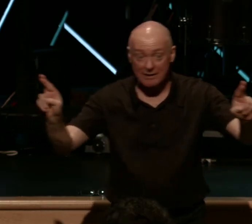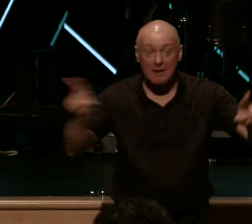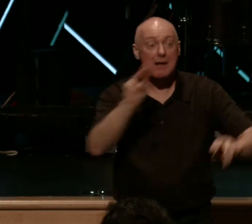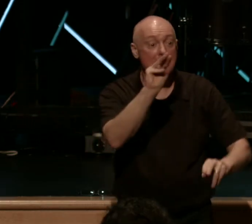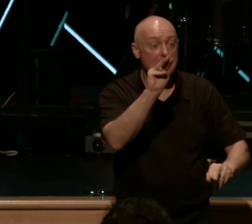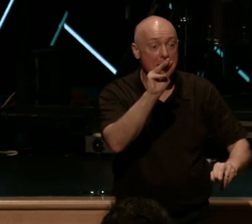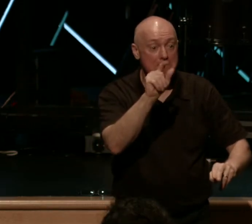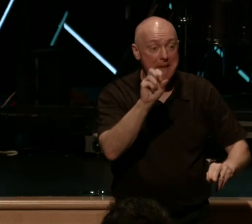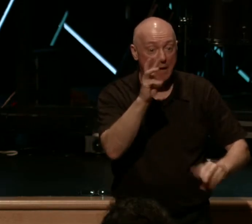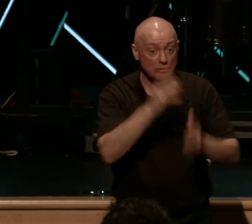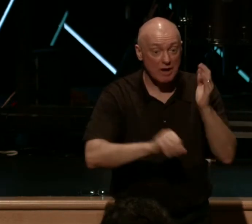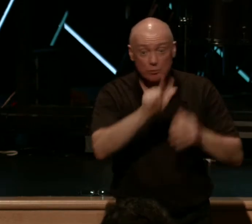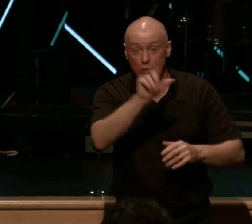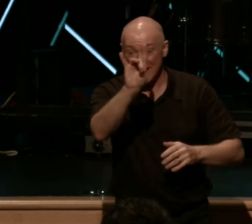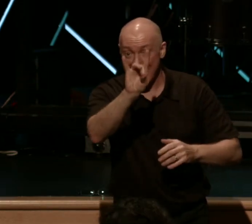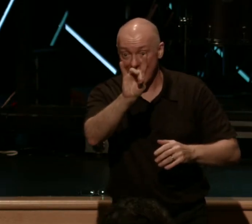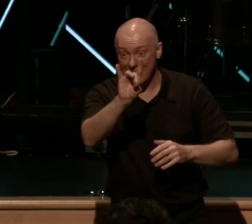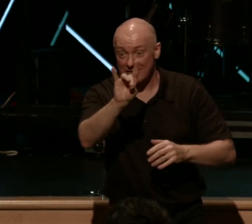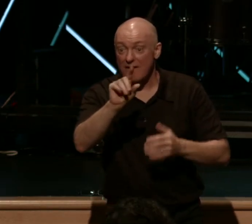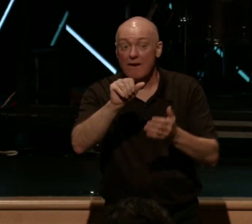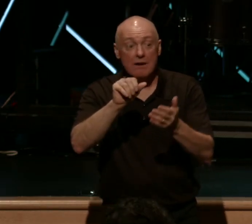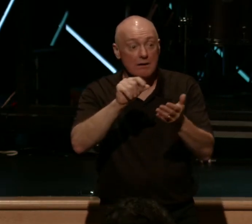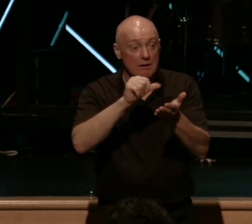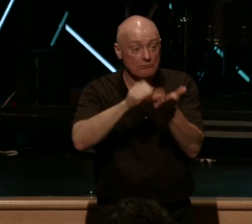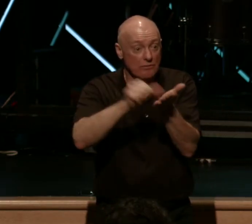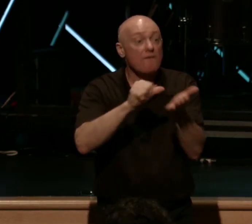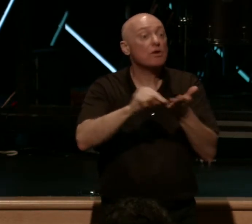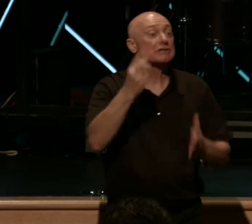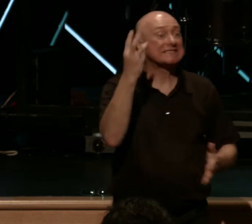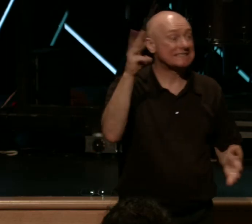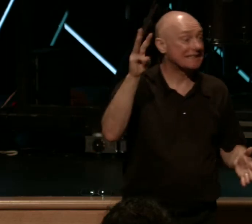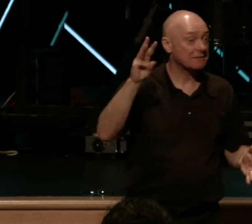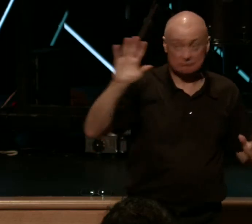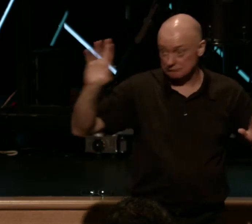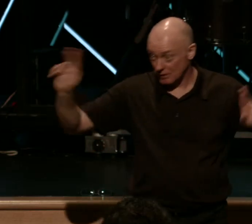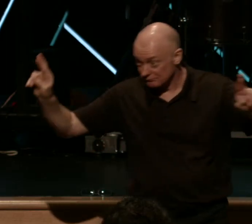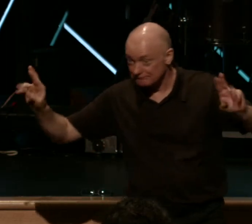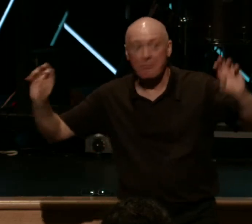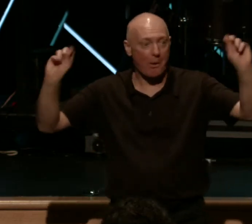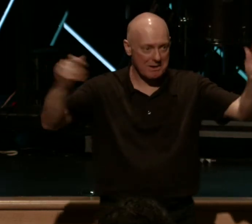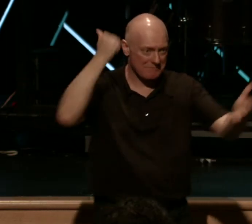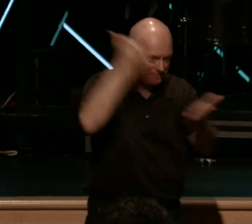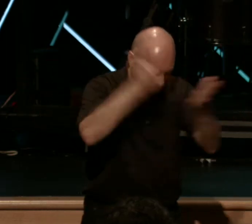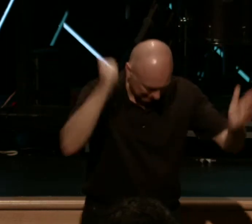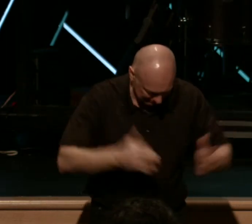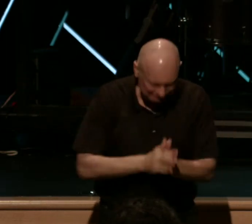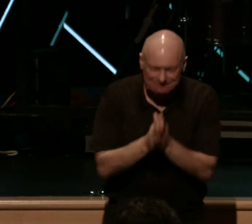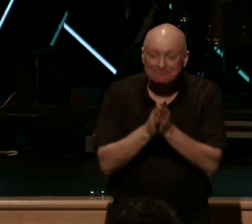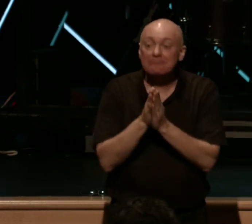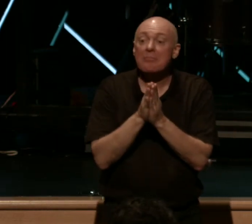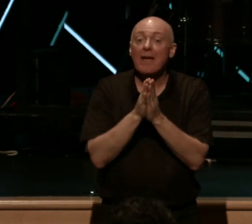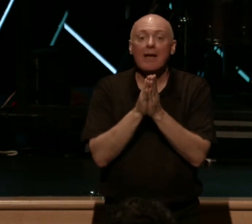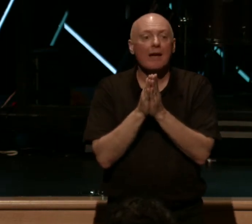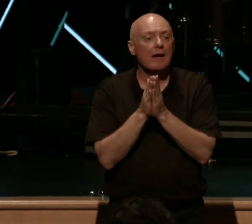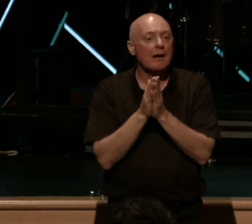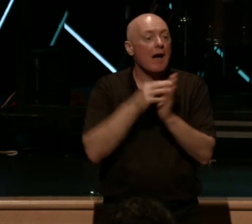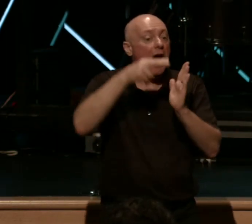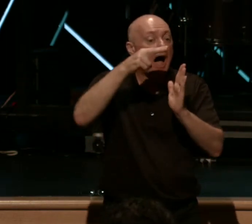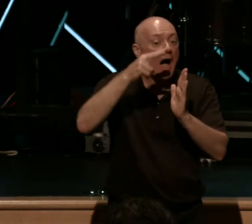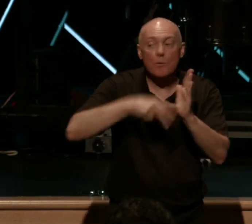28 and you're there at verse 16, you can say word. Amen. I'm reading out of the CSB Bible.